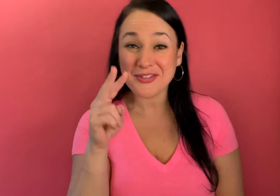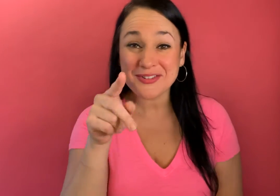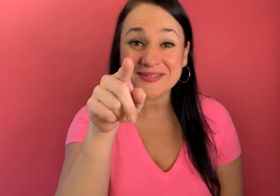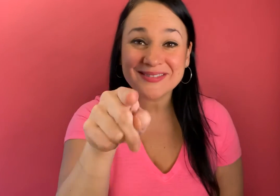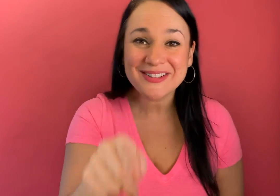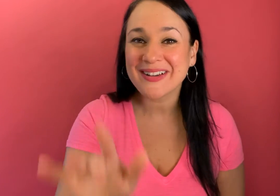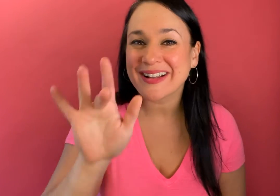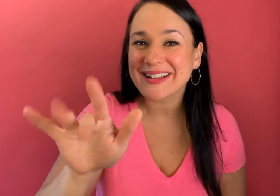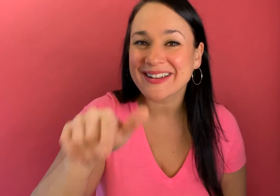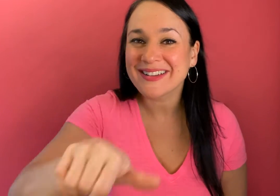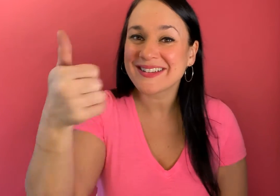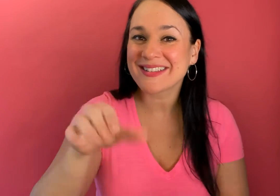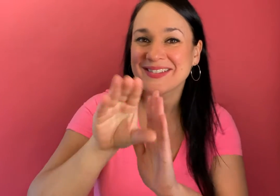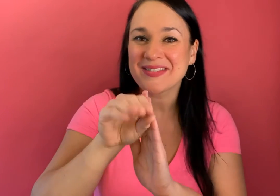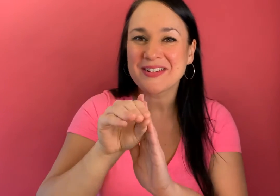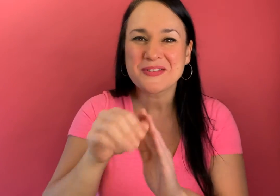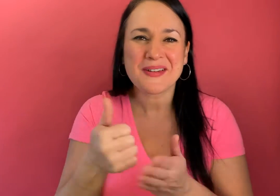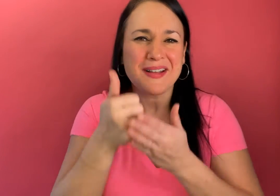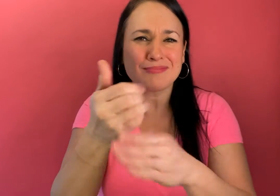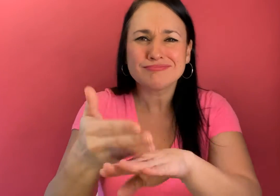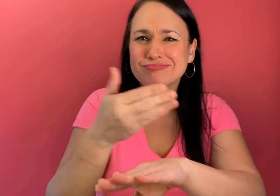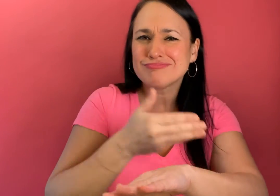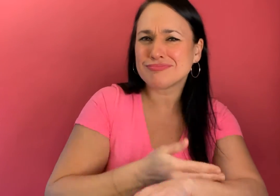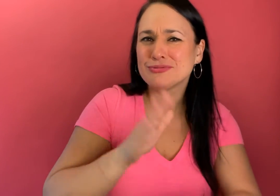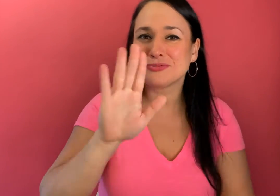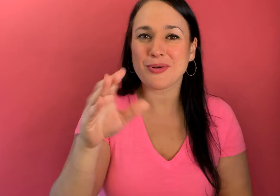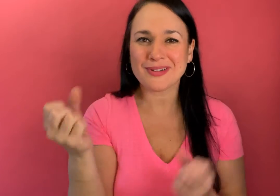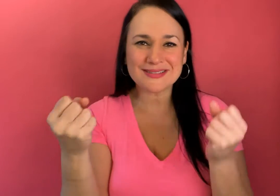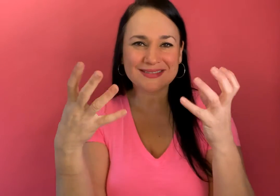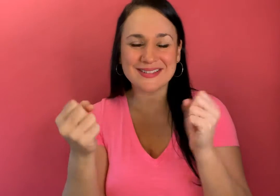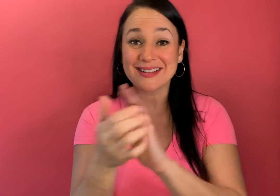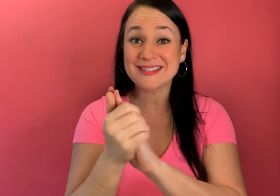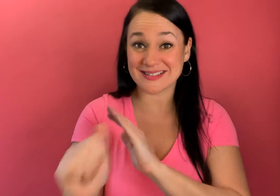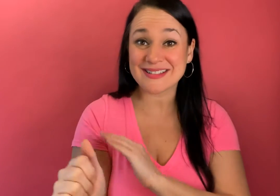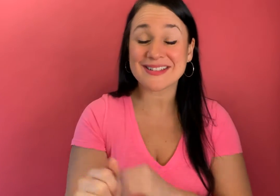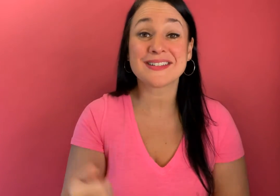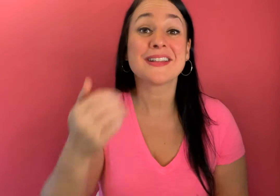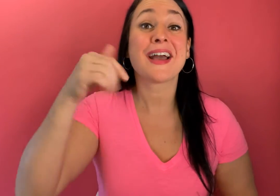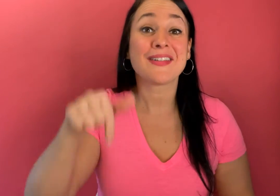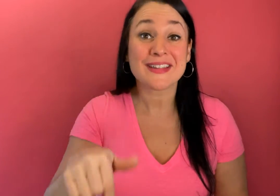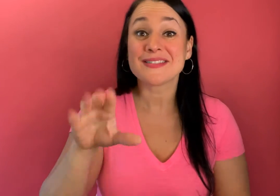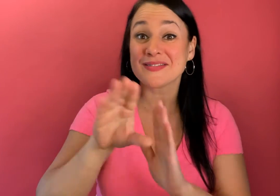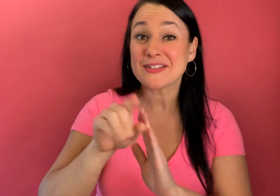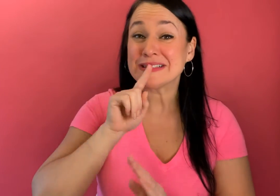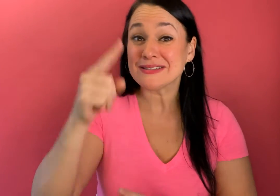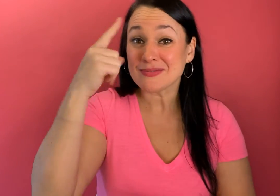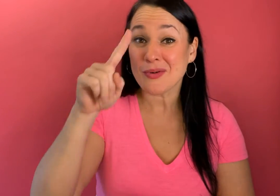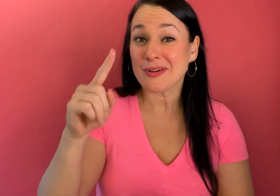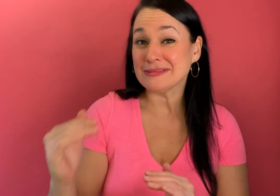well hey look at you clicking on another video to help you improve with your sign skills so now